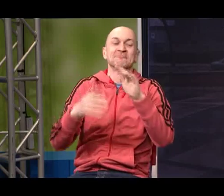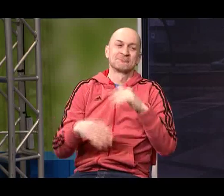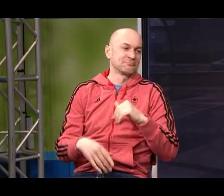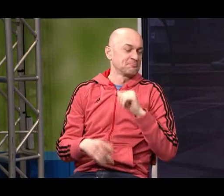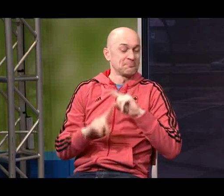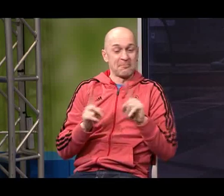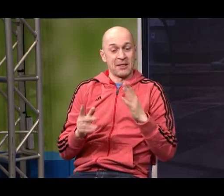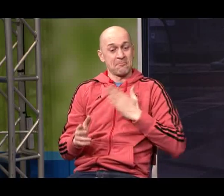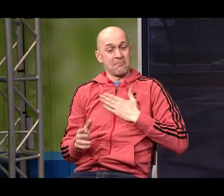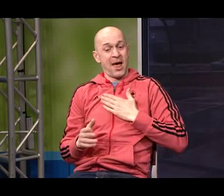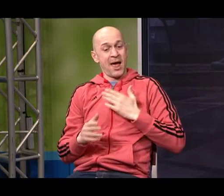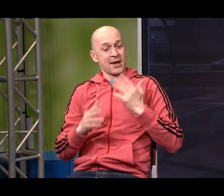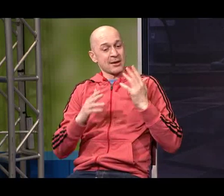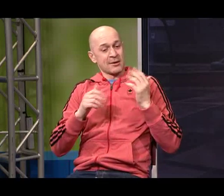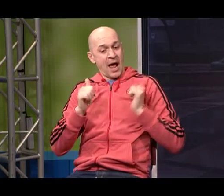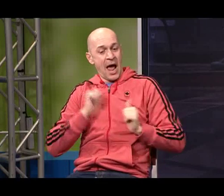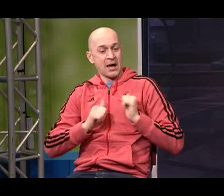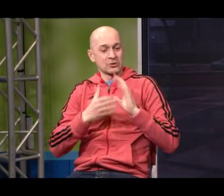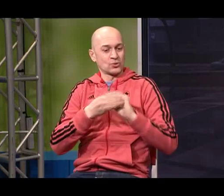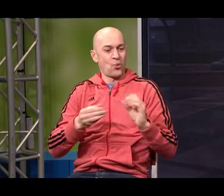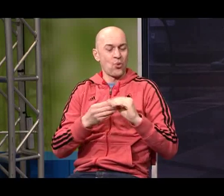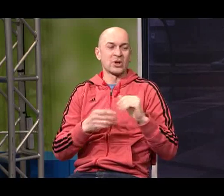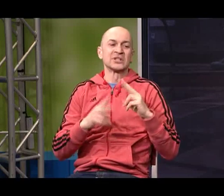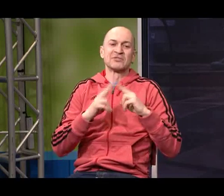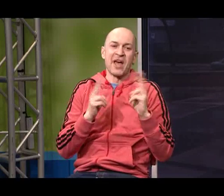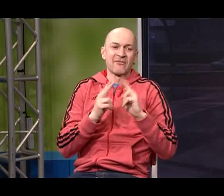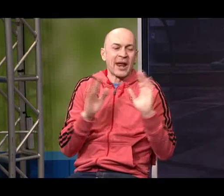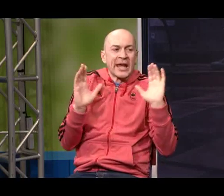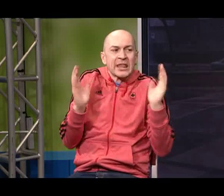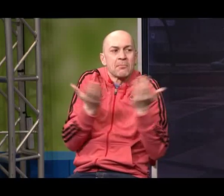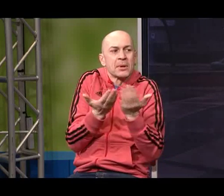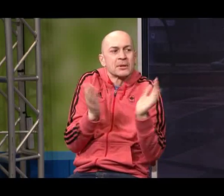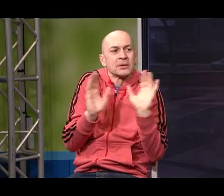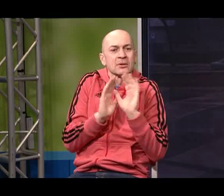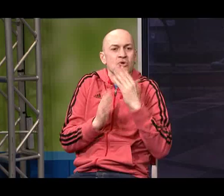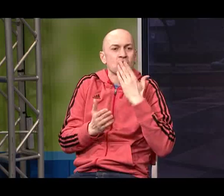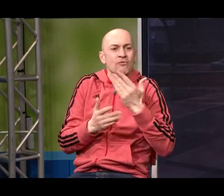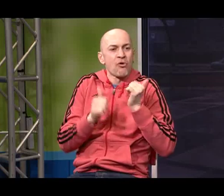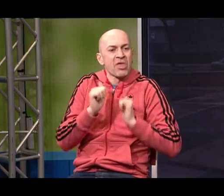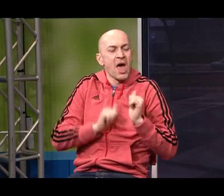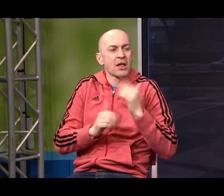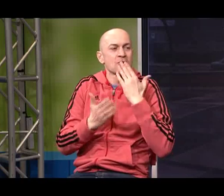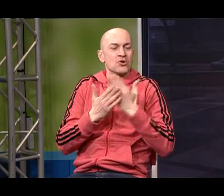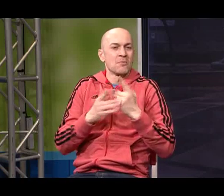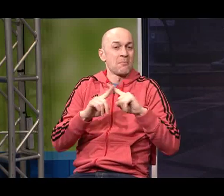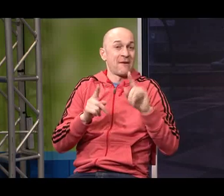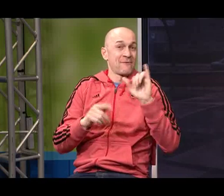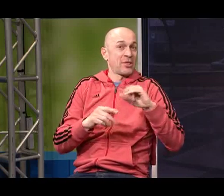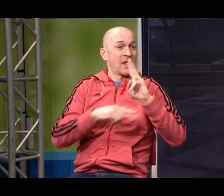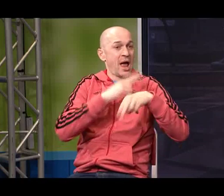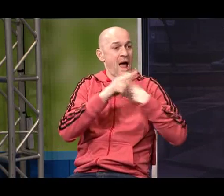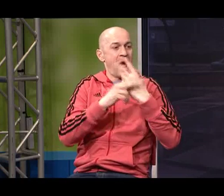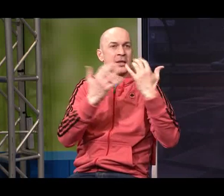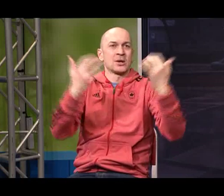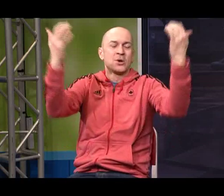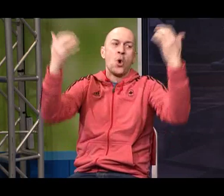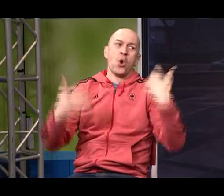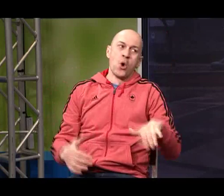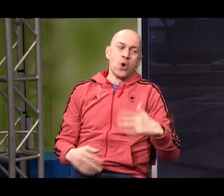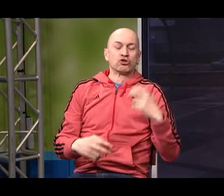you're when you're performing in front of a large audience like that it's amazing but when it's intimate you know that kind of a smaller theatre it's